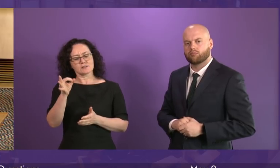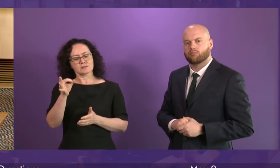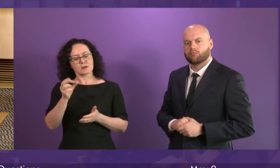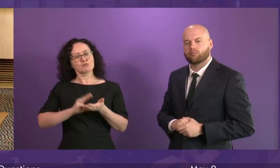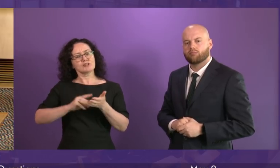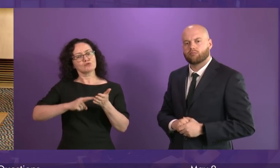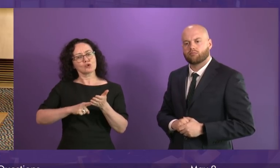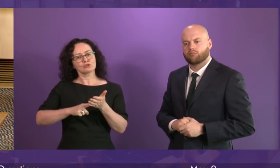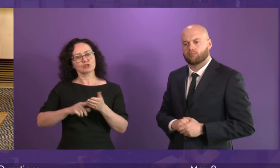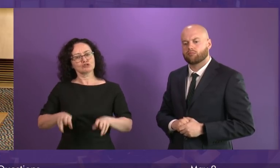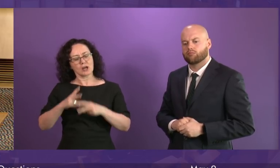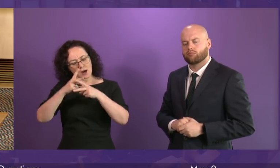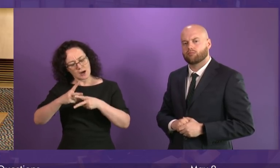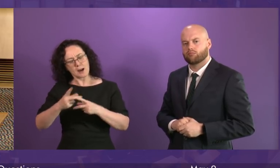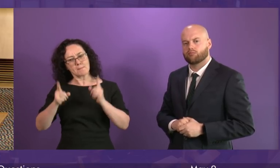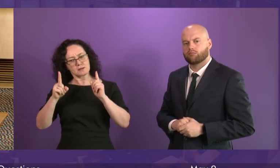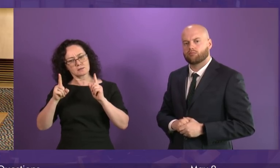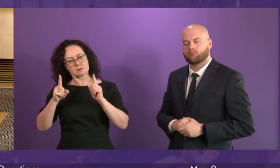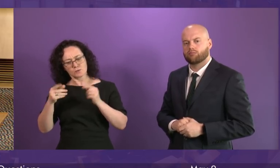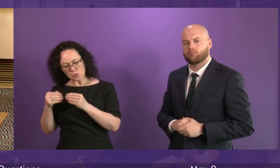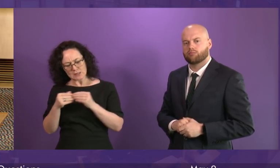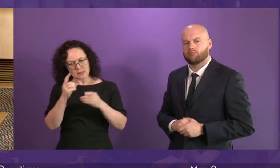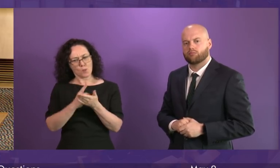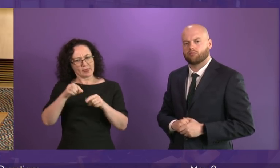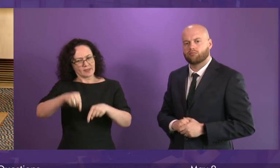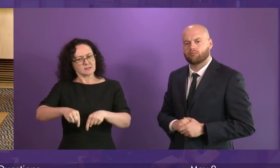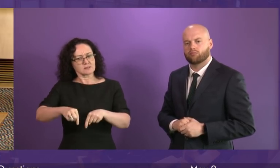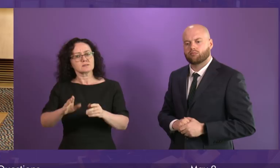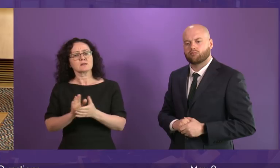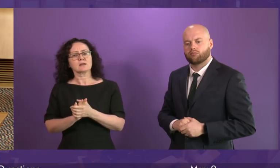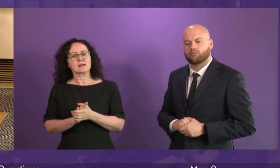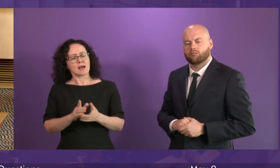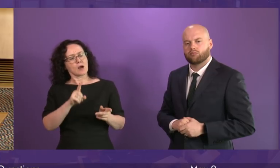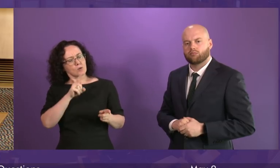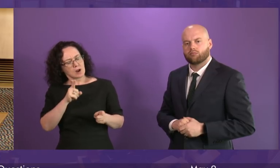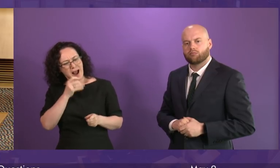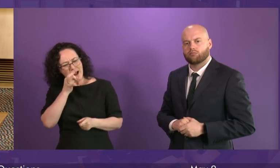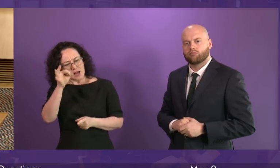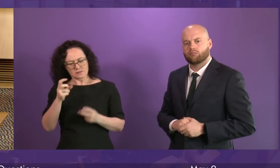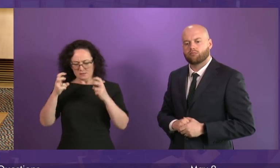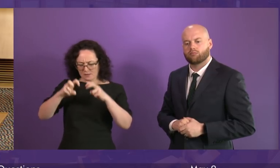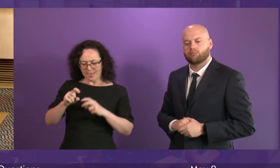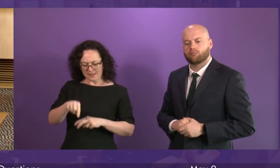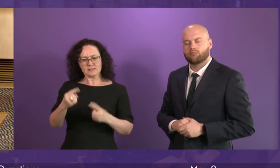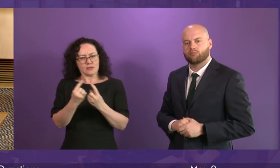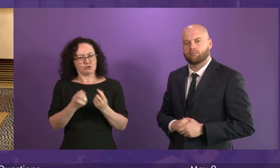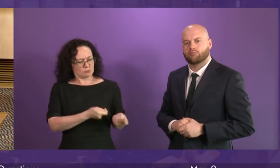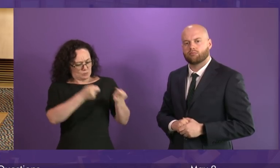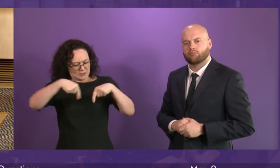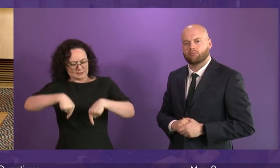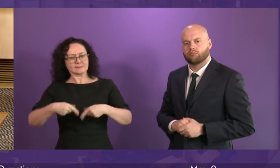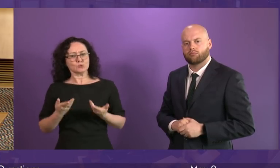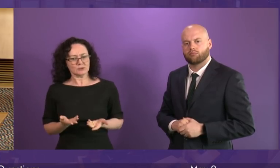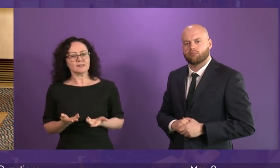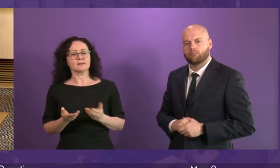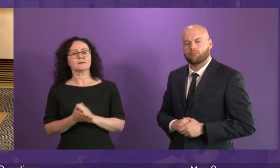liaise with the member and indeed with Shetland Council about the particular issue raised about the nursery. Generally speaking, of course the expansion of